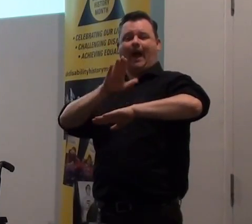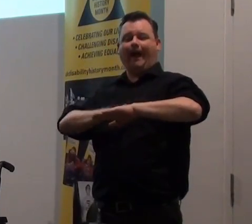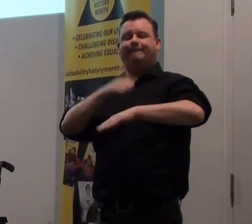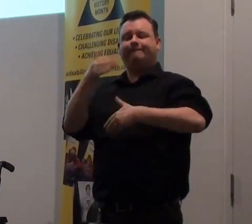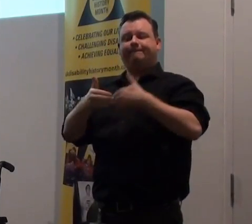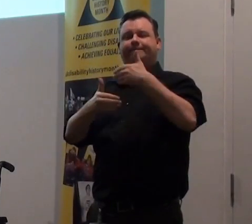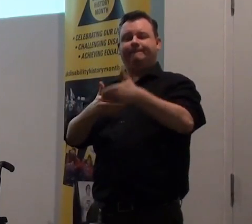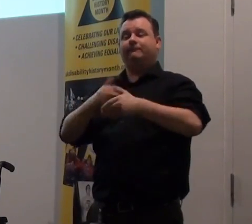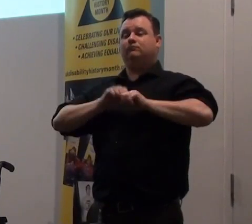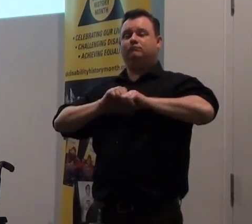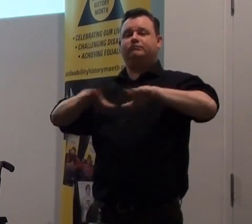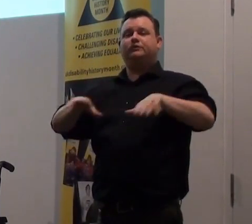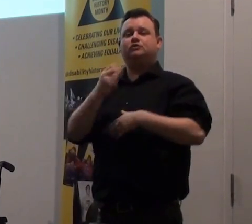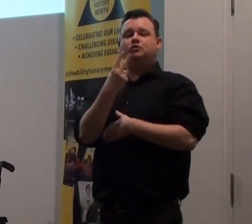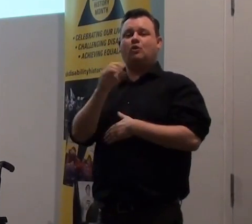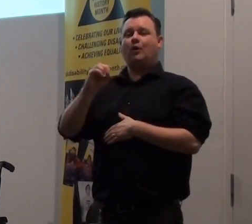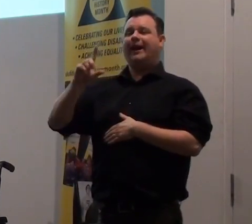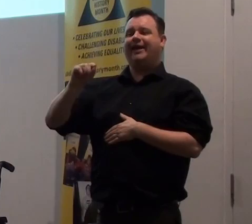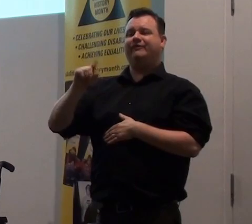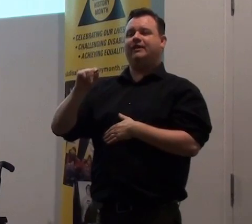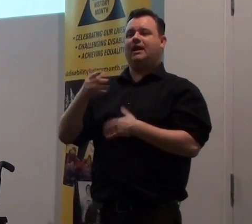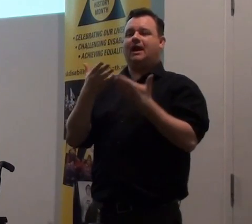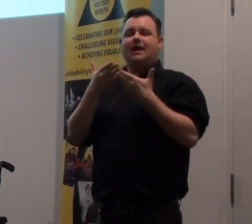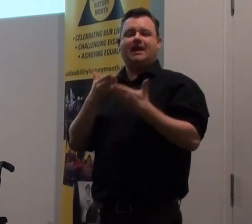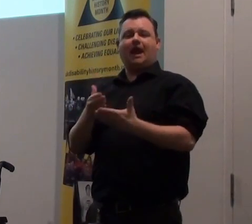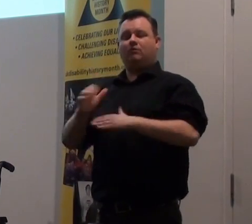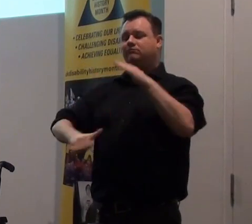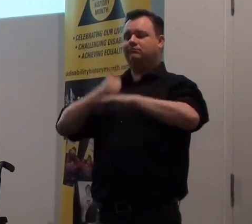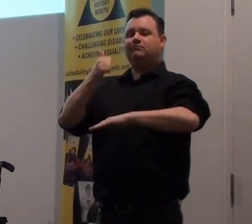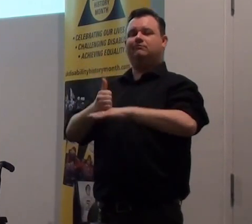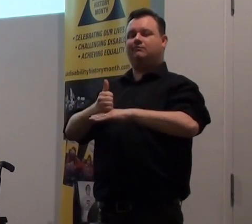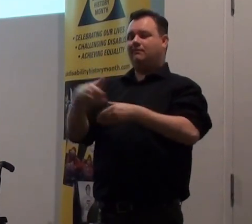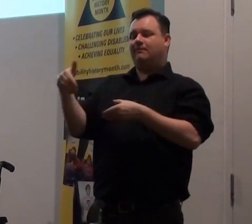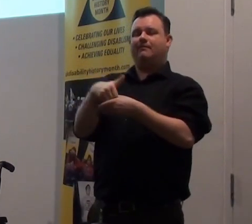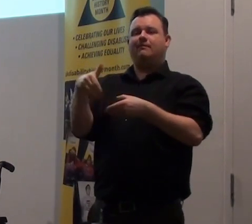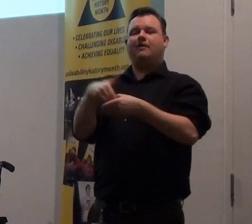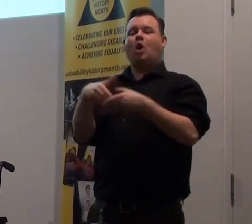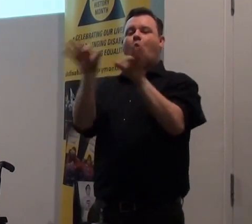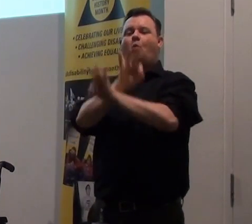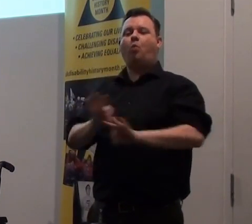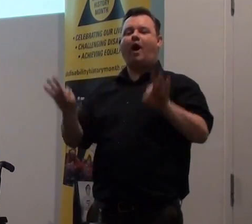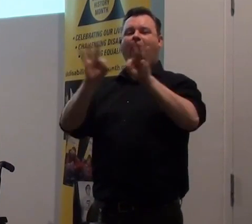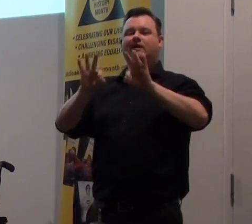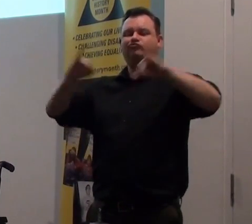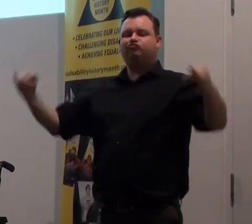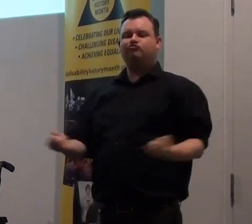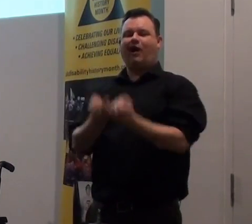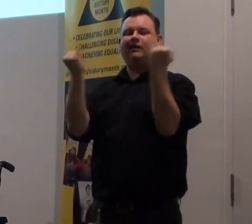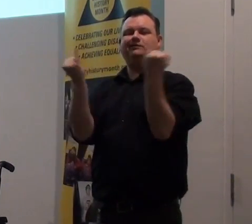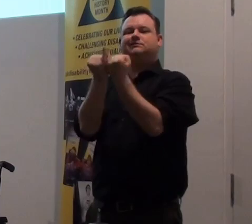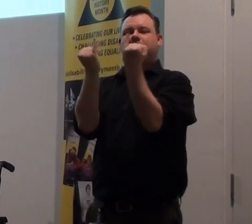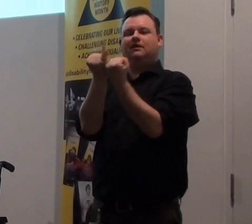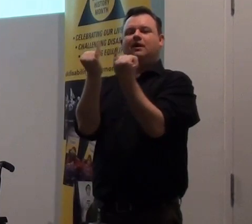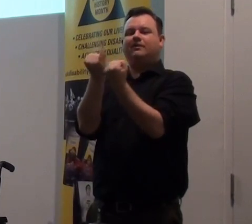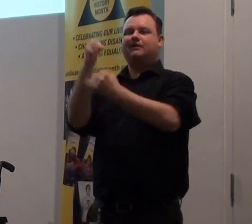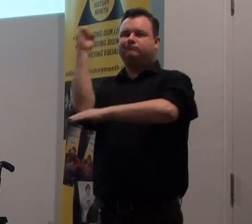and she now is a founding member of Quiet Riot, which is a radical group of people with